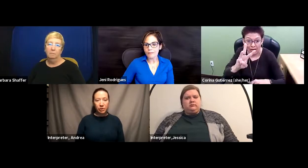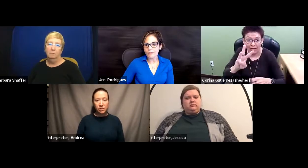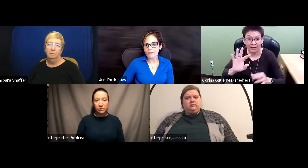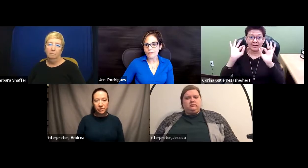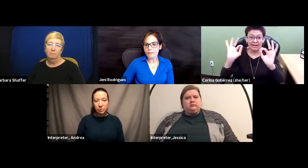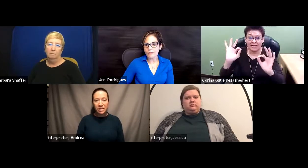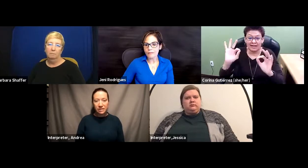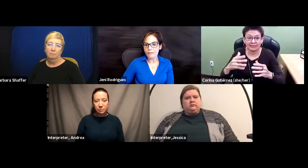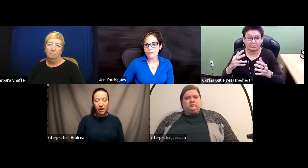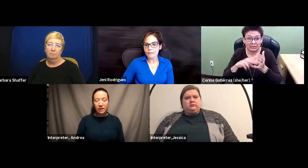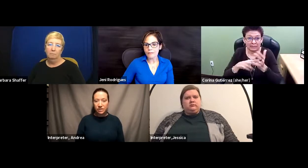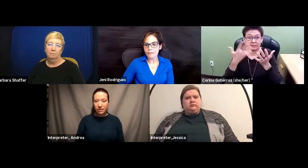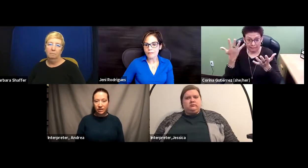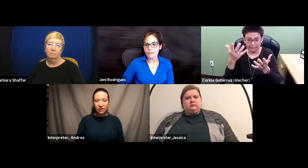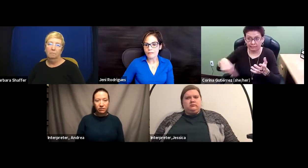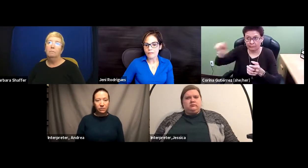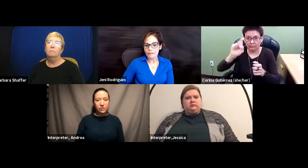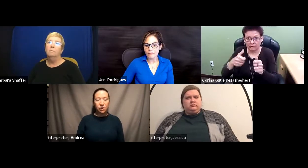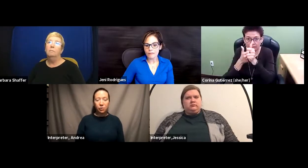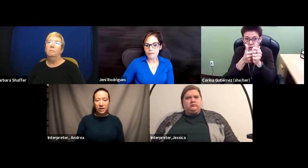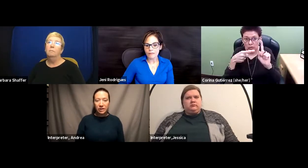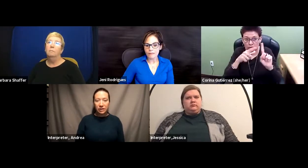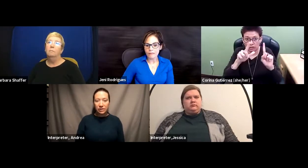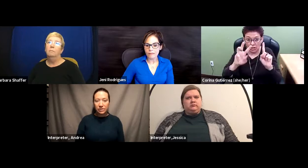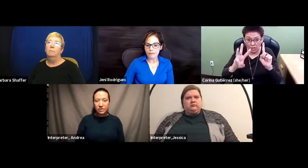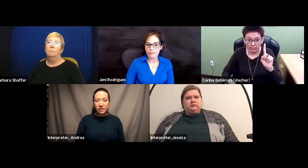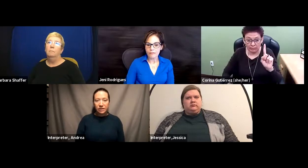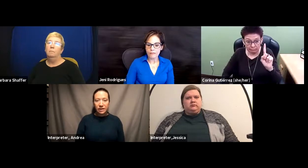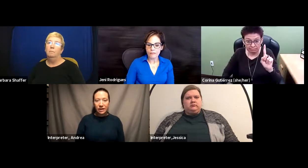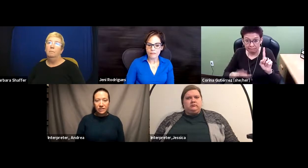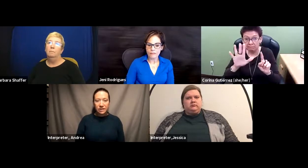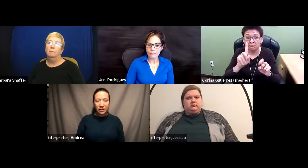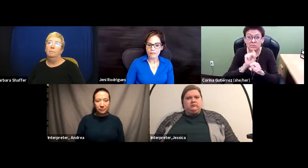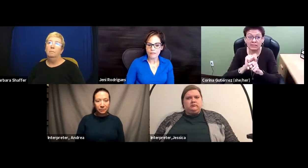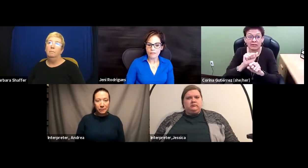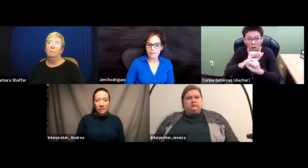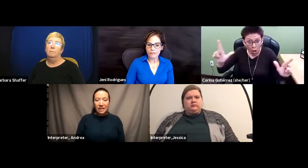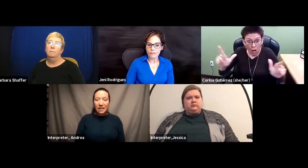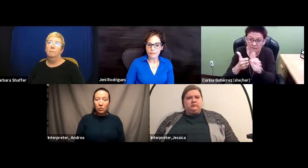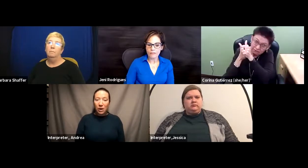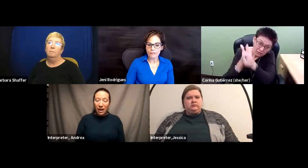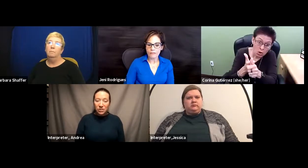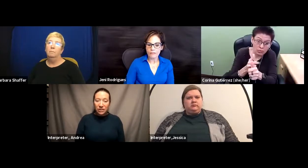oppression was present prior to then, for so many years, that actually,